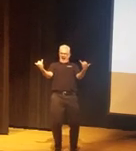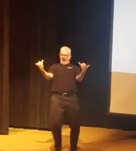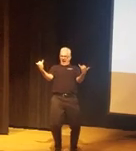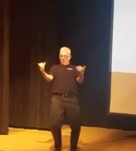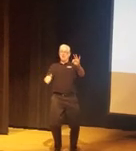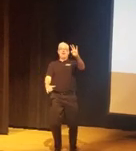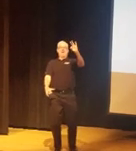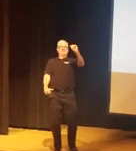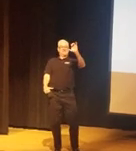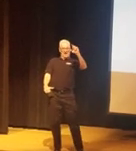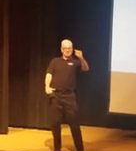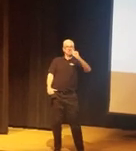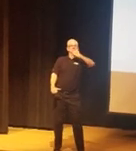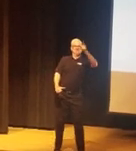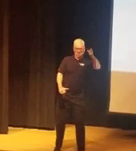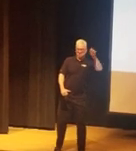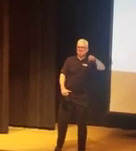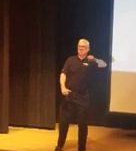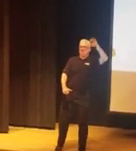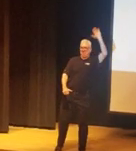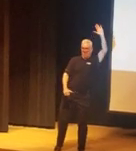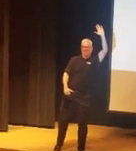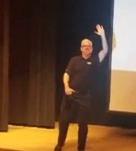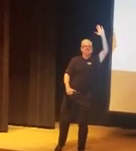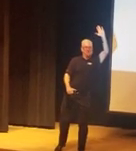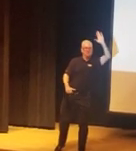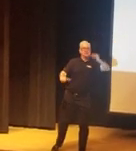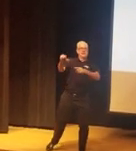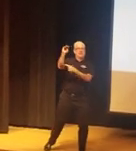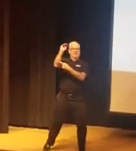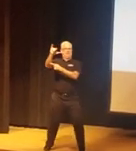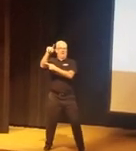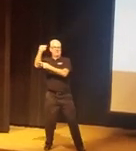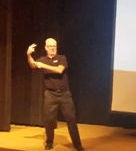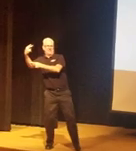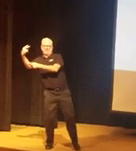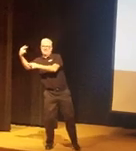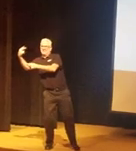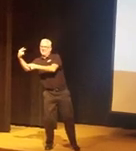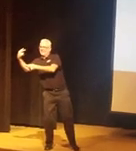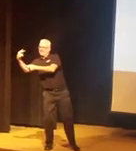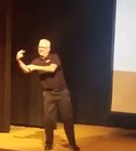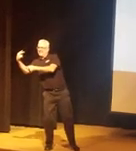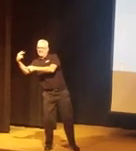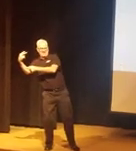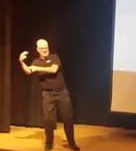ASL right now fact yes raise your hand myth raise your hand